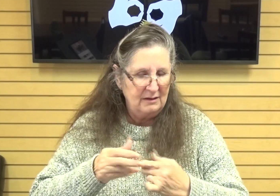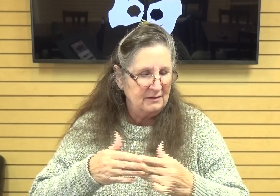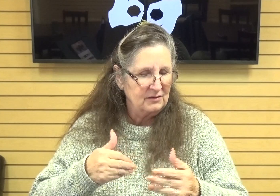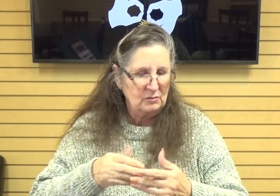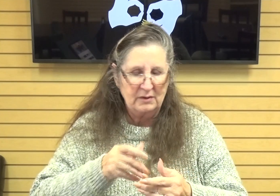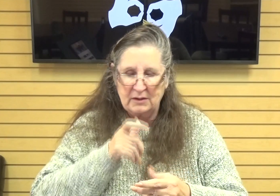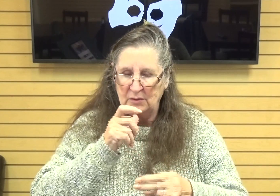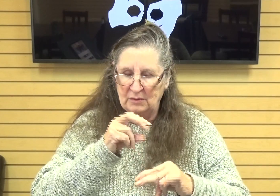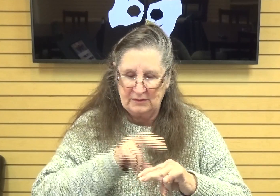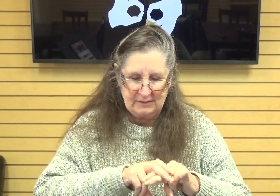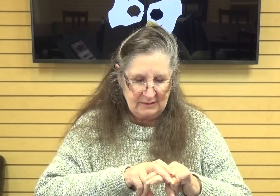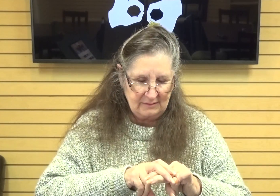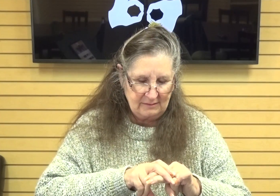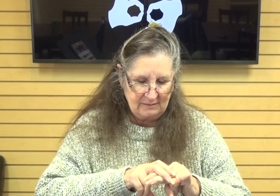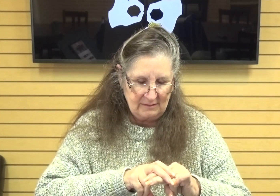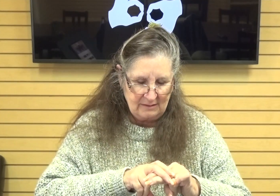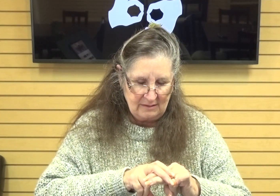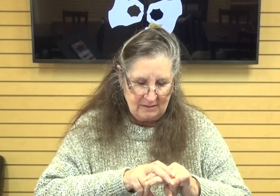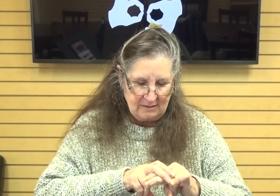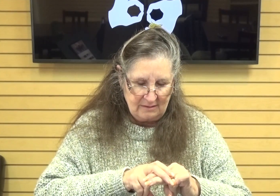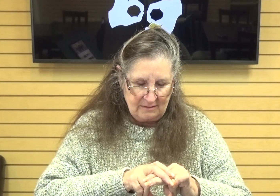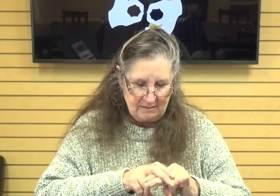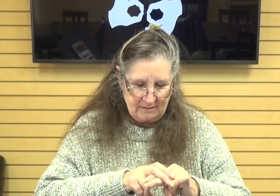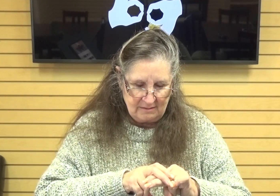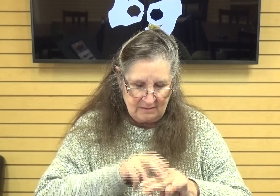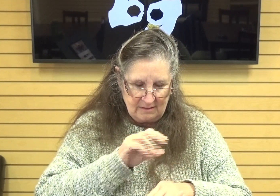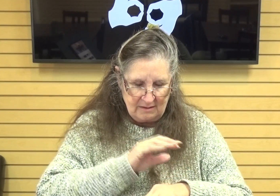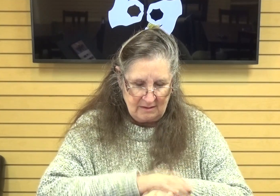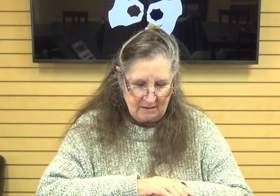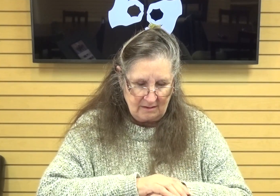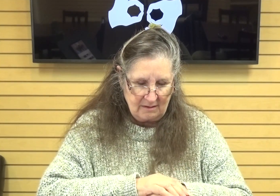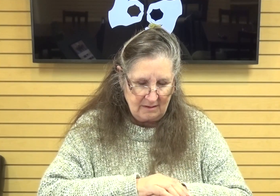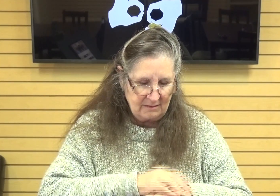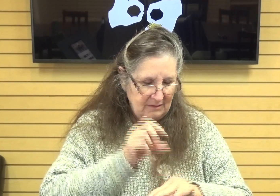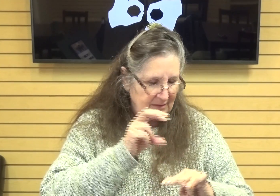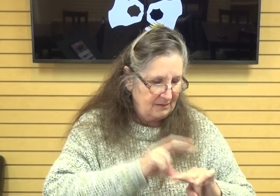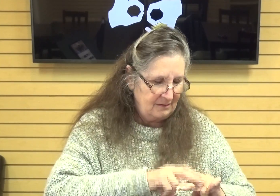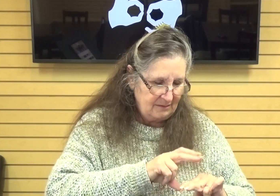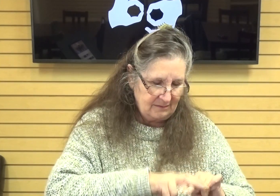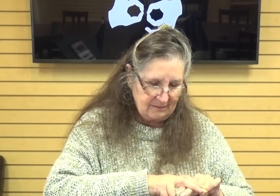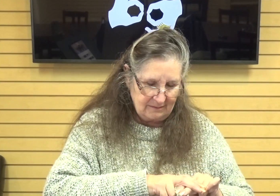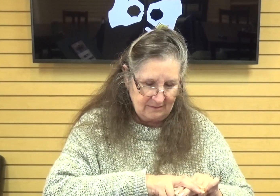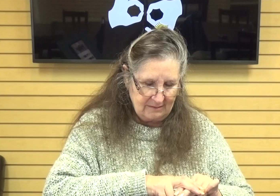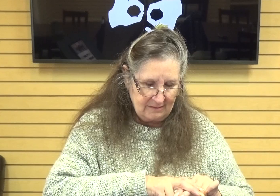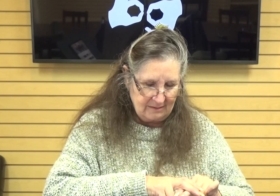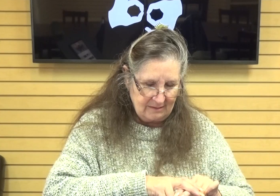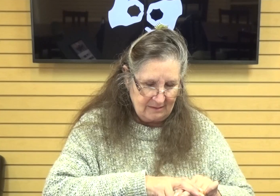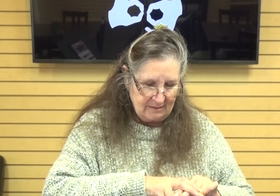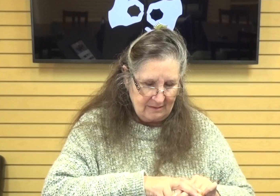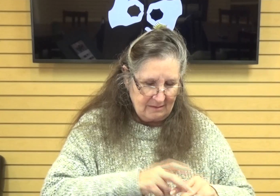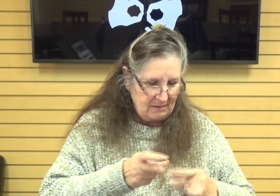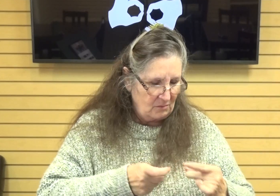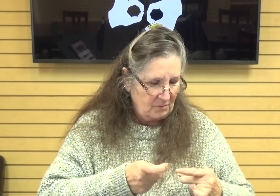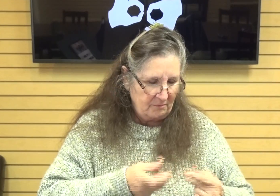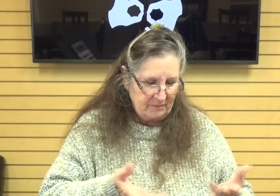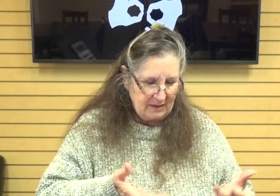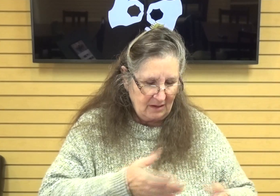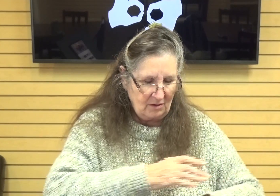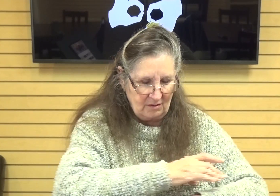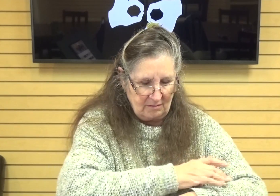um on any seat in any in reign of power here on earth lord you are the only